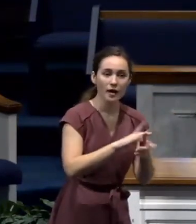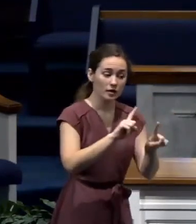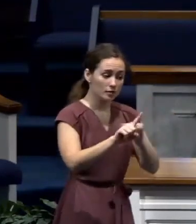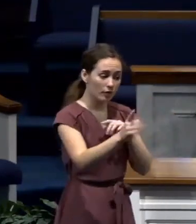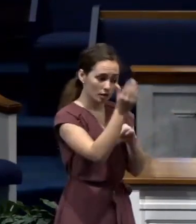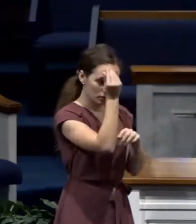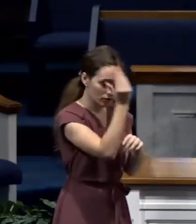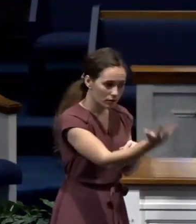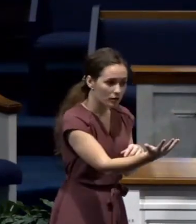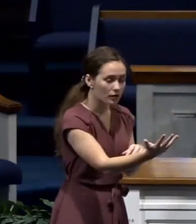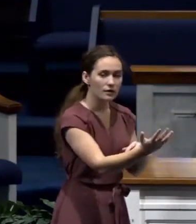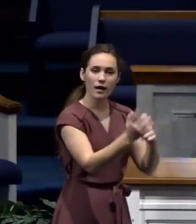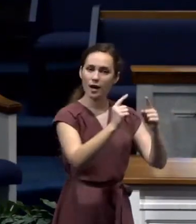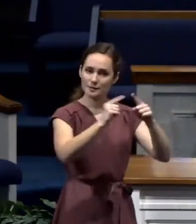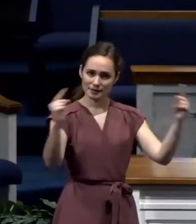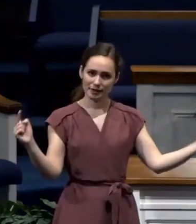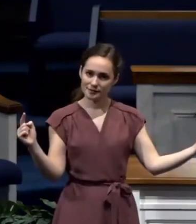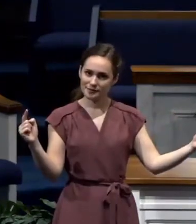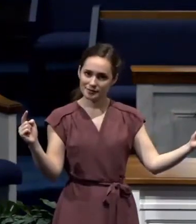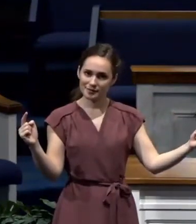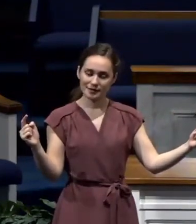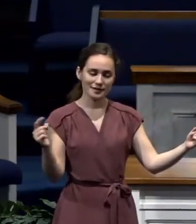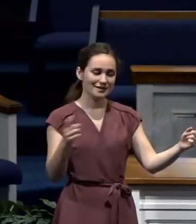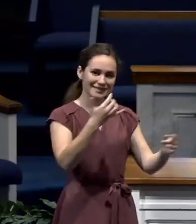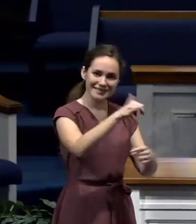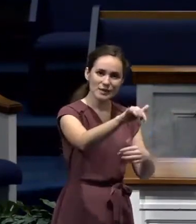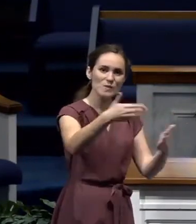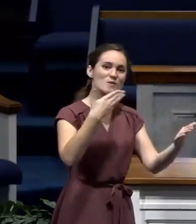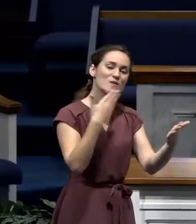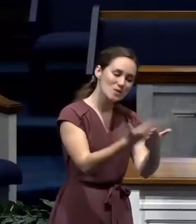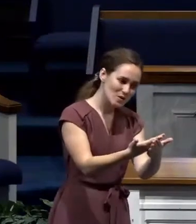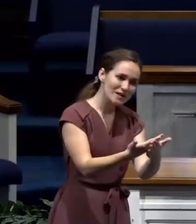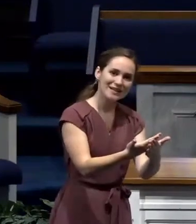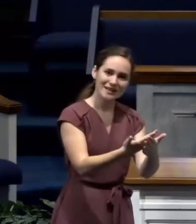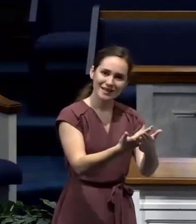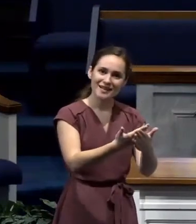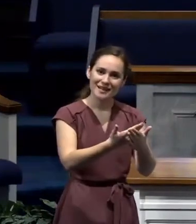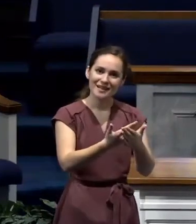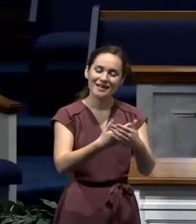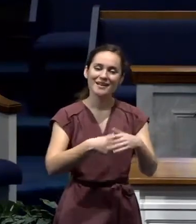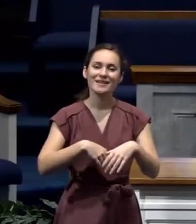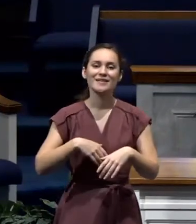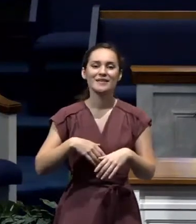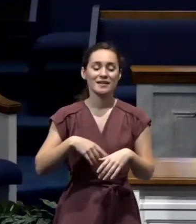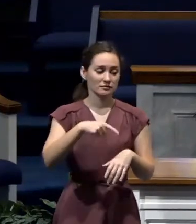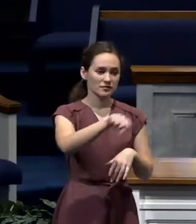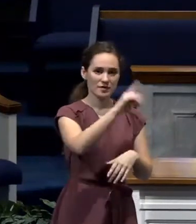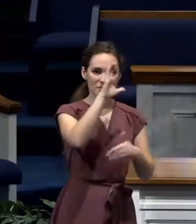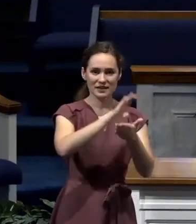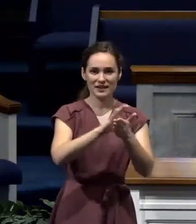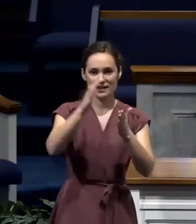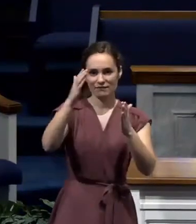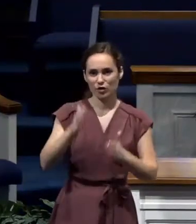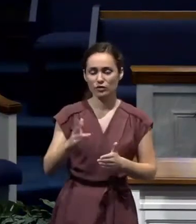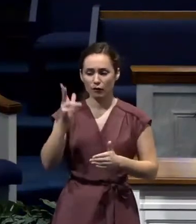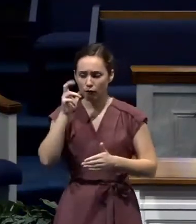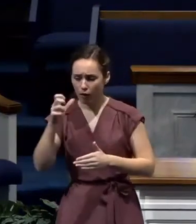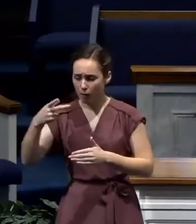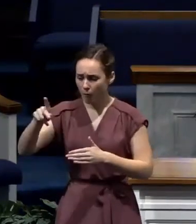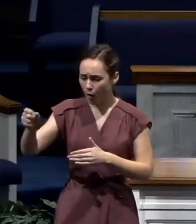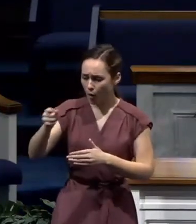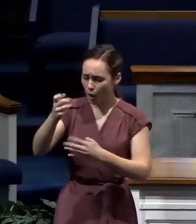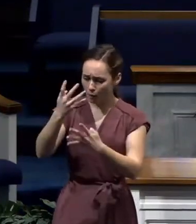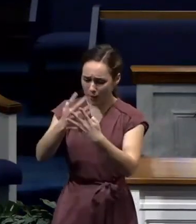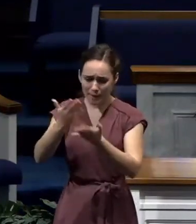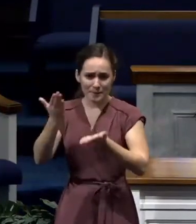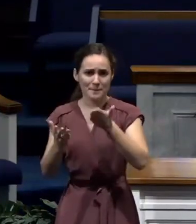that it's the opposite. It is something that is very good. You see, some of the believers, when they heard about Paul's imprisonment, they thought, well, you know, maybe